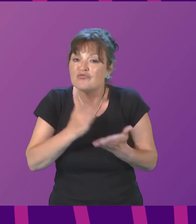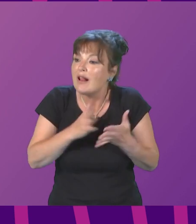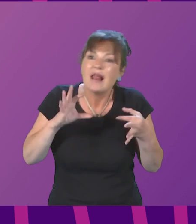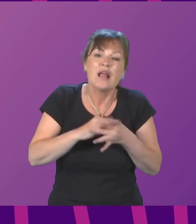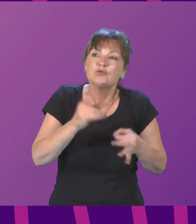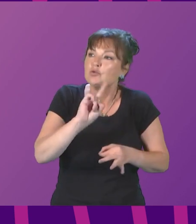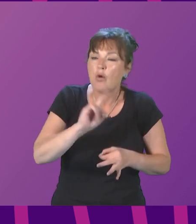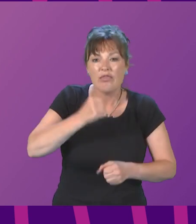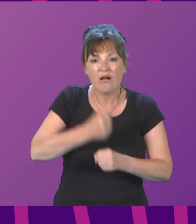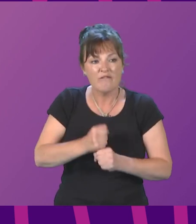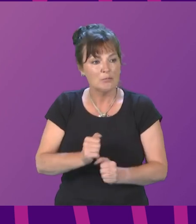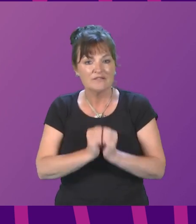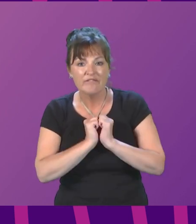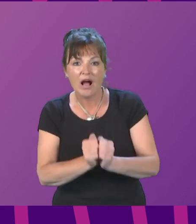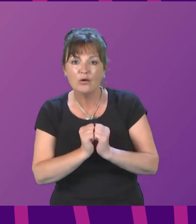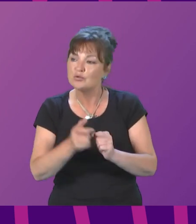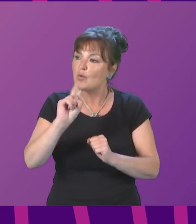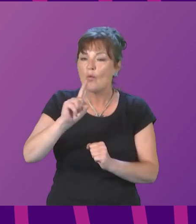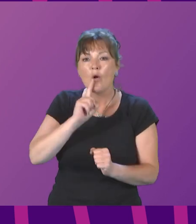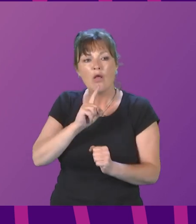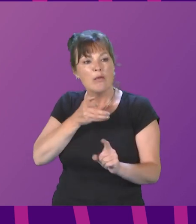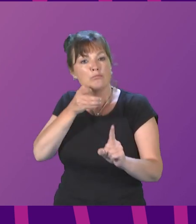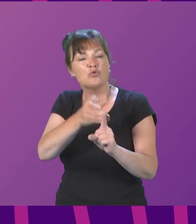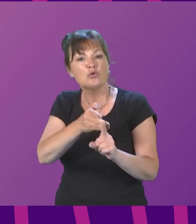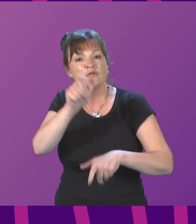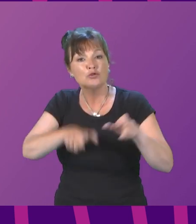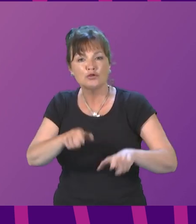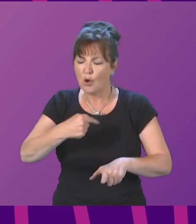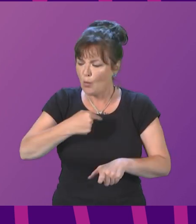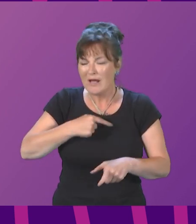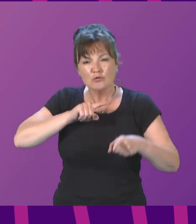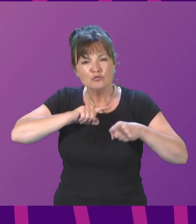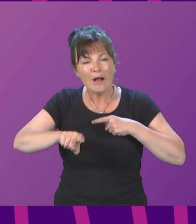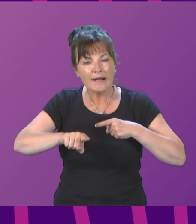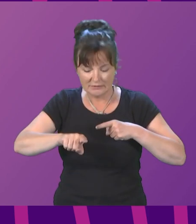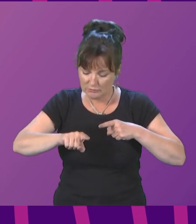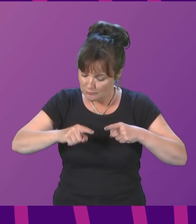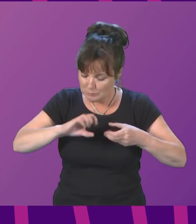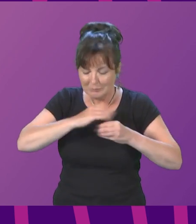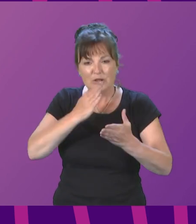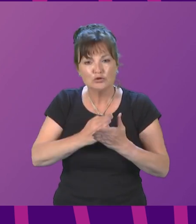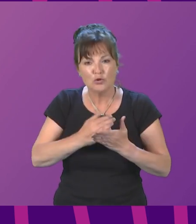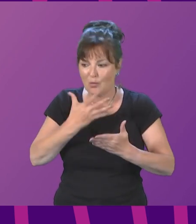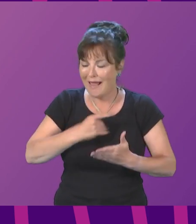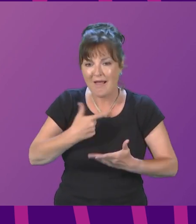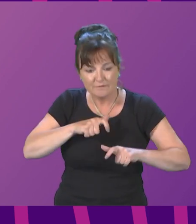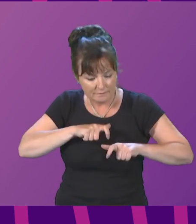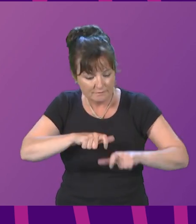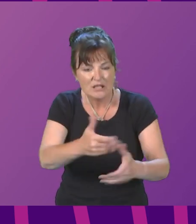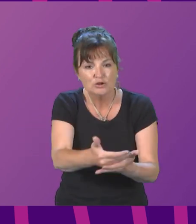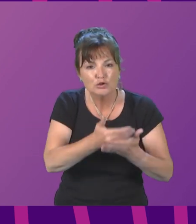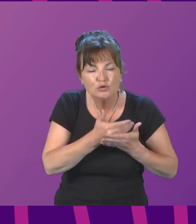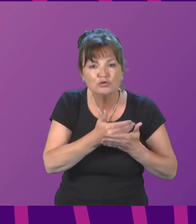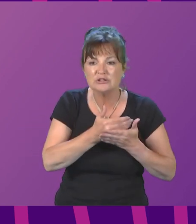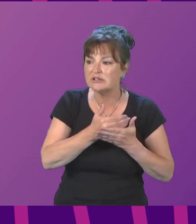are prioritising interventions that will provide security, stability and reassurance by safeguarding jobs and homes.